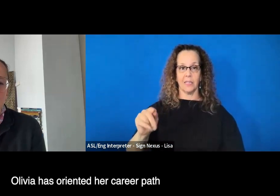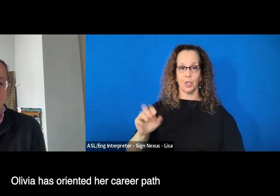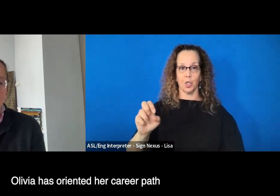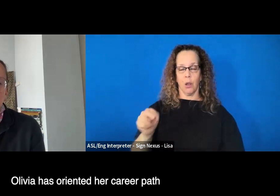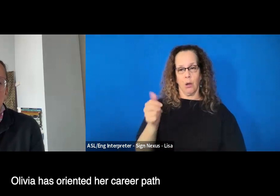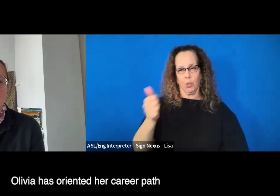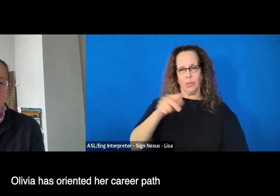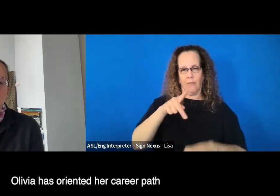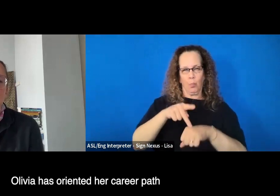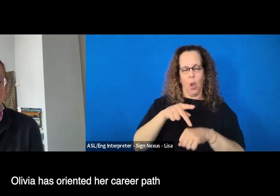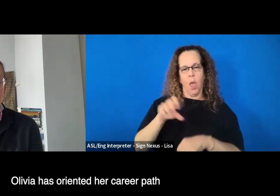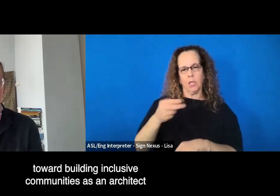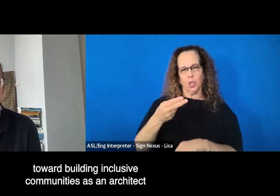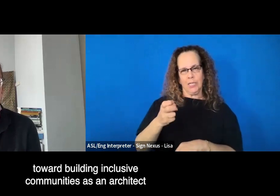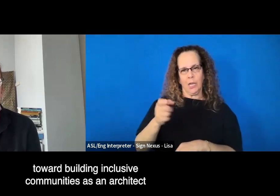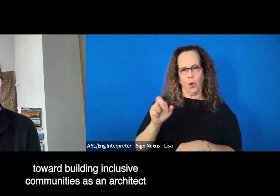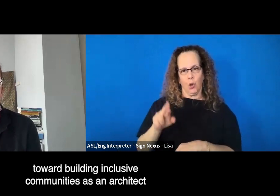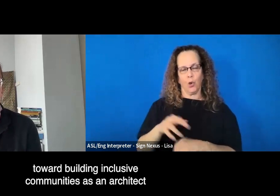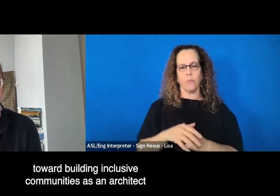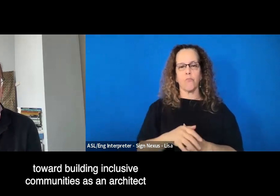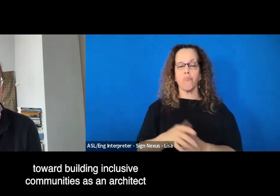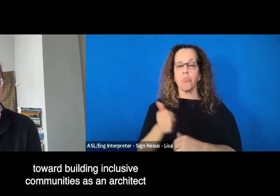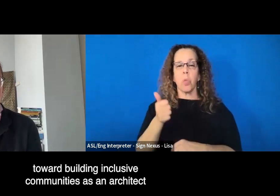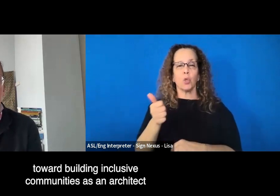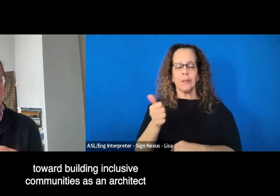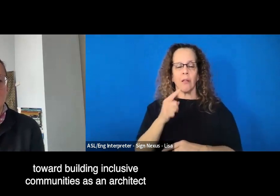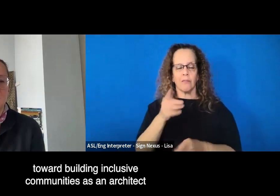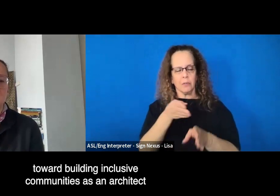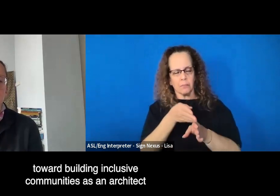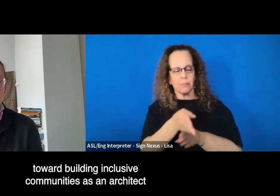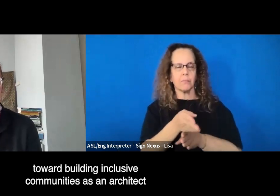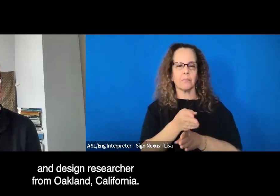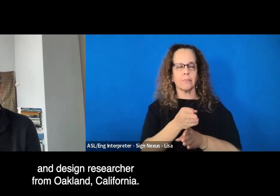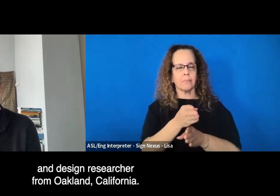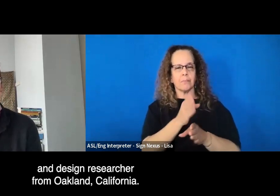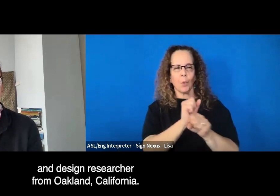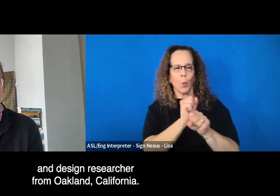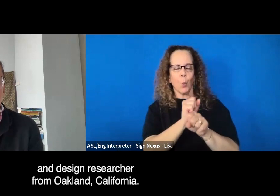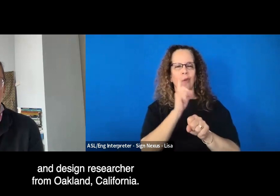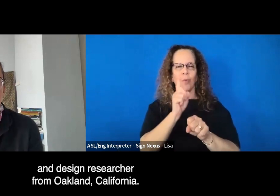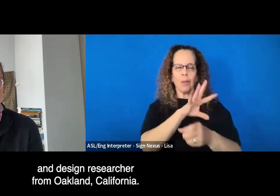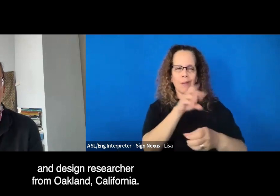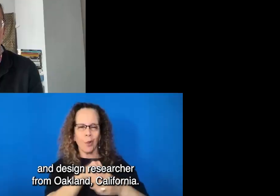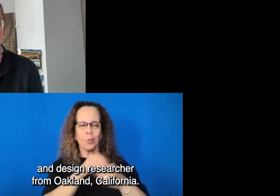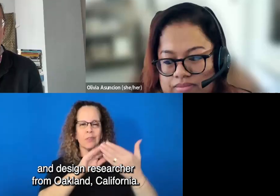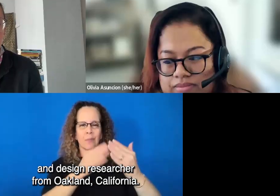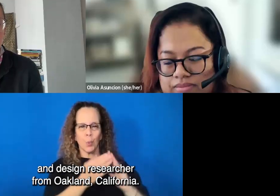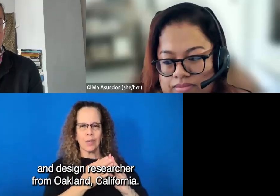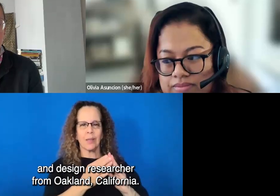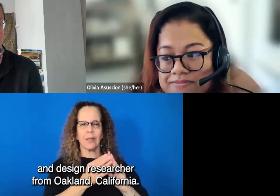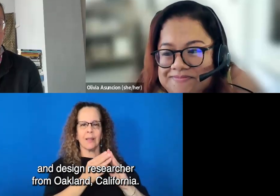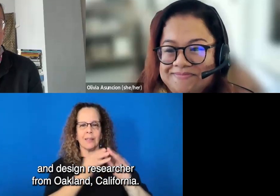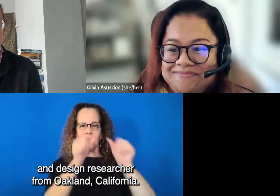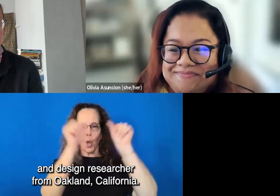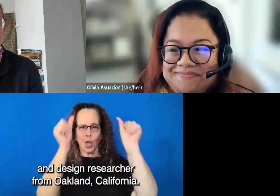Olivia has oriented her career path toward building inclusive communities as an architect and design researcher from Oakland,